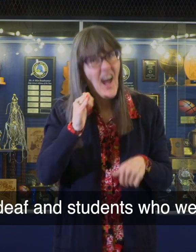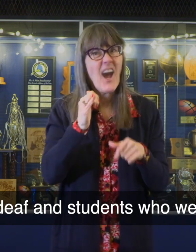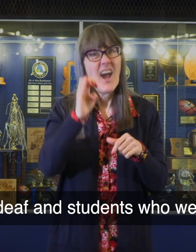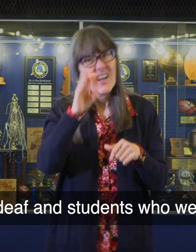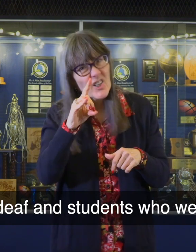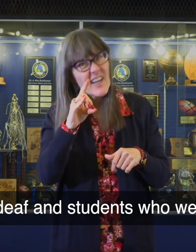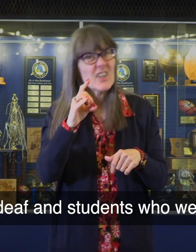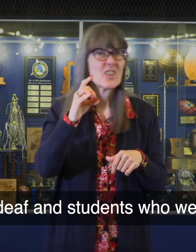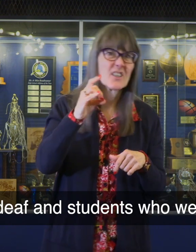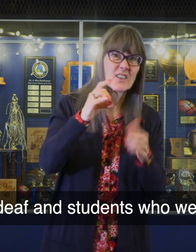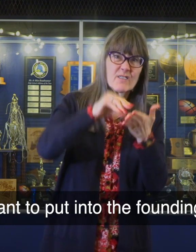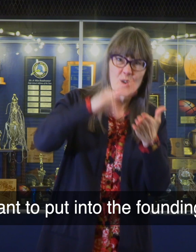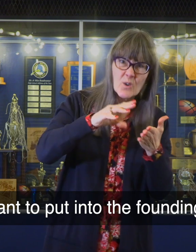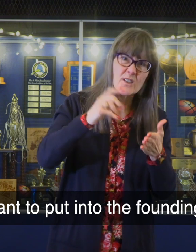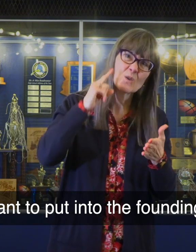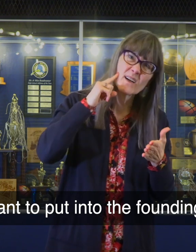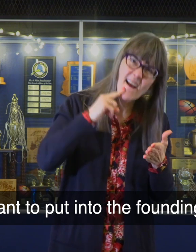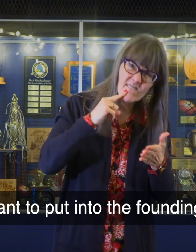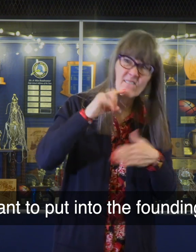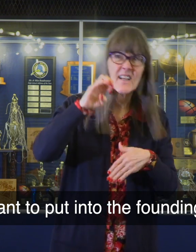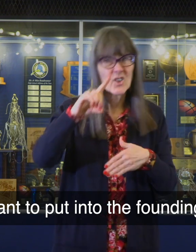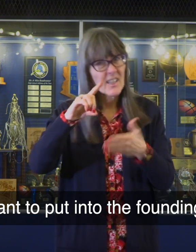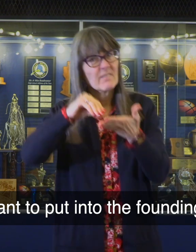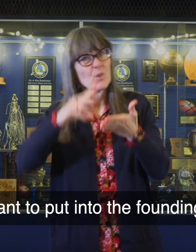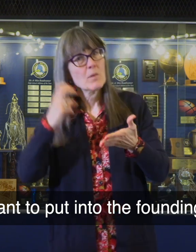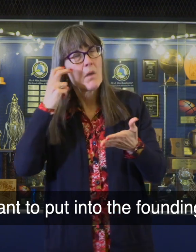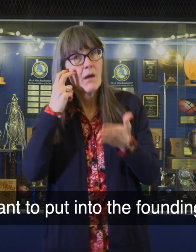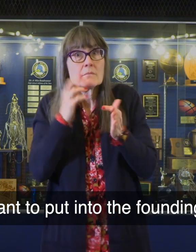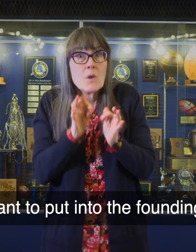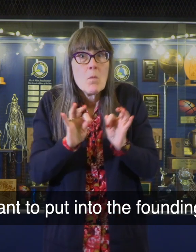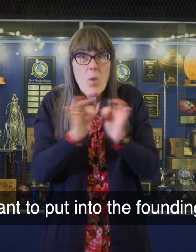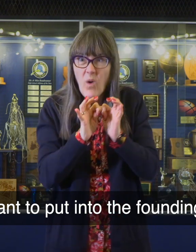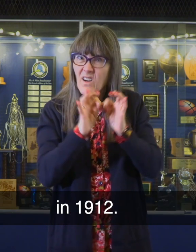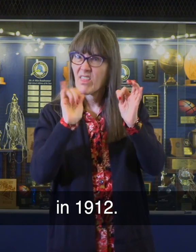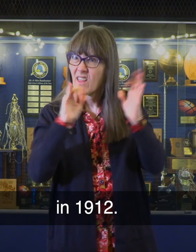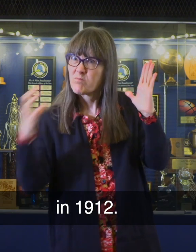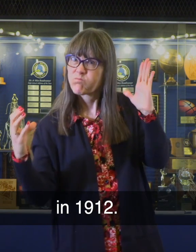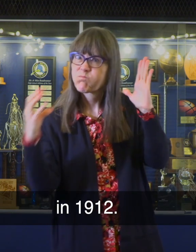students were blind was important enough to put in the founding charter in 1912.